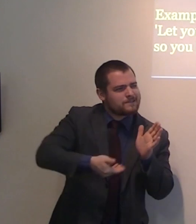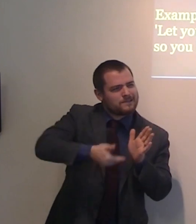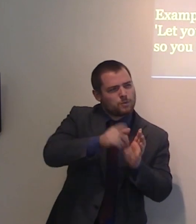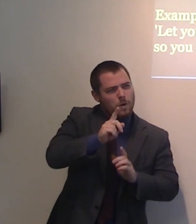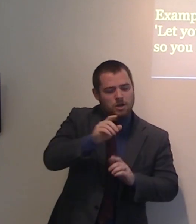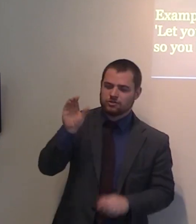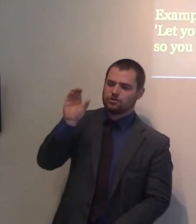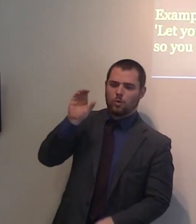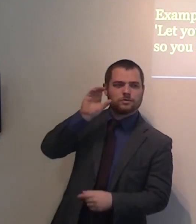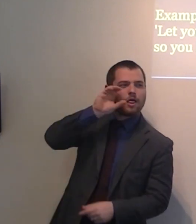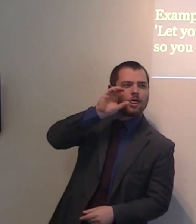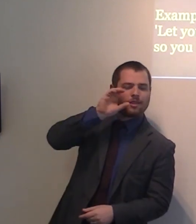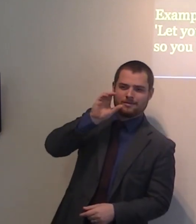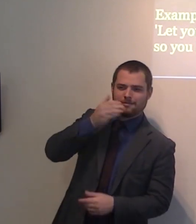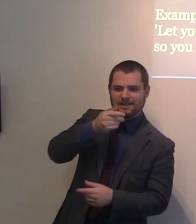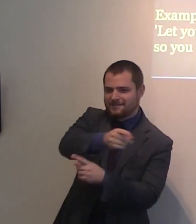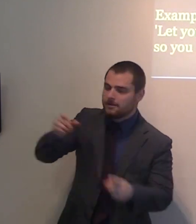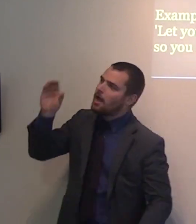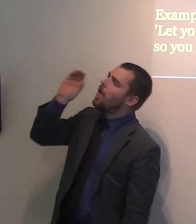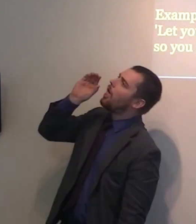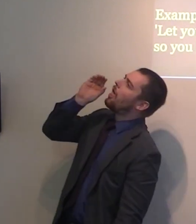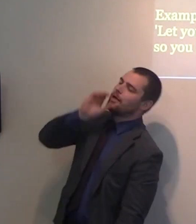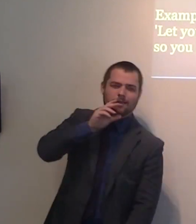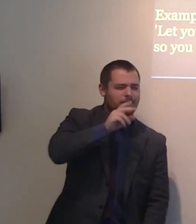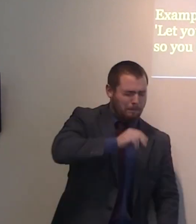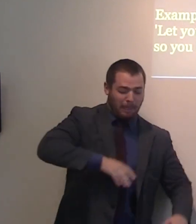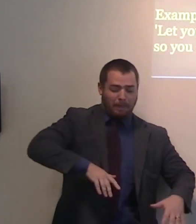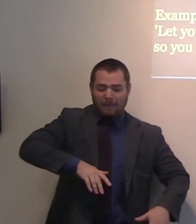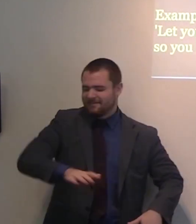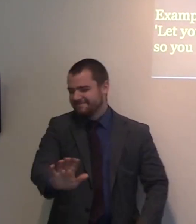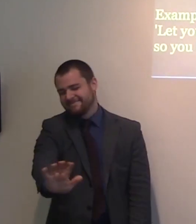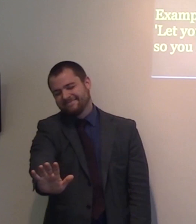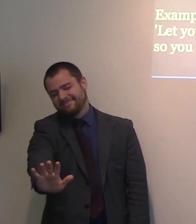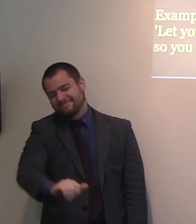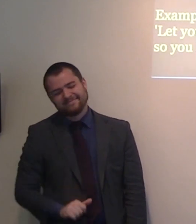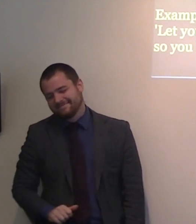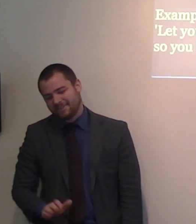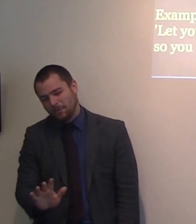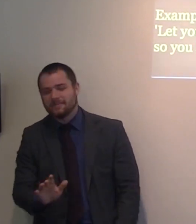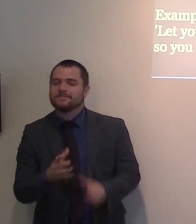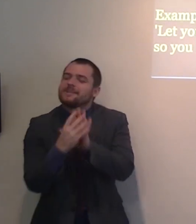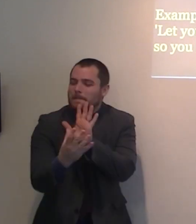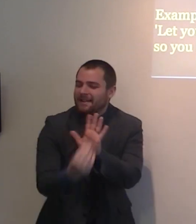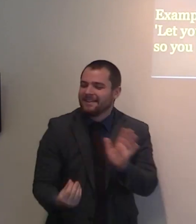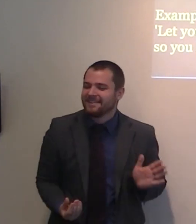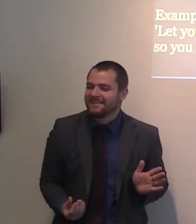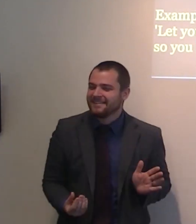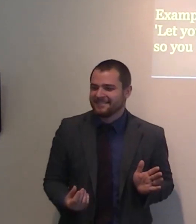salt, I hope nobody is trying to put salt on words. That's not the meaning. And as Calvin said, we